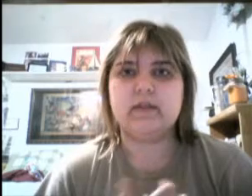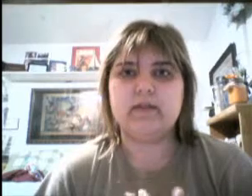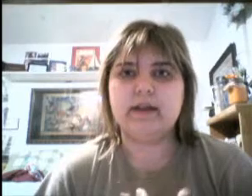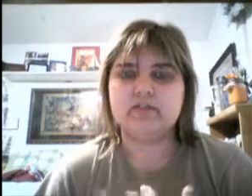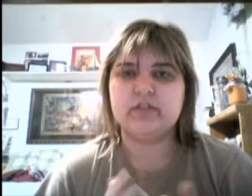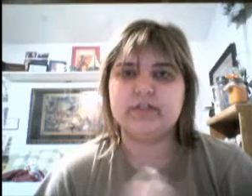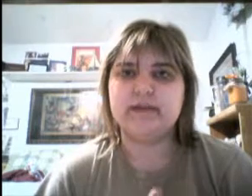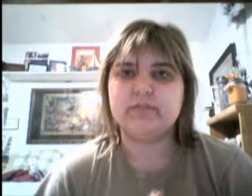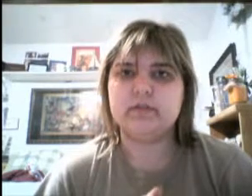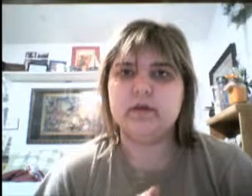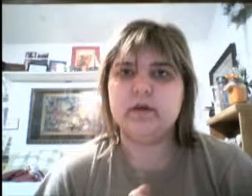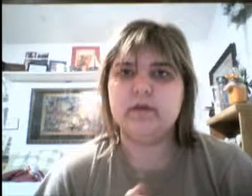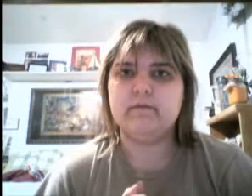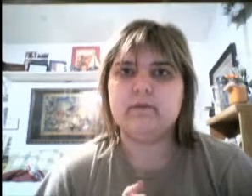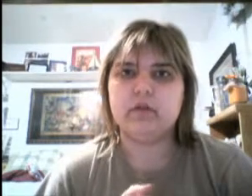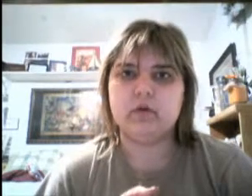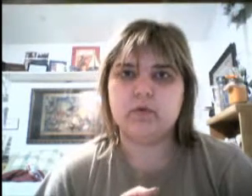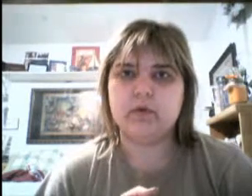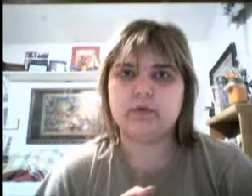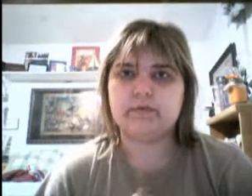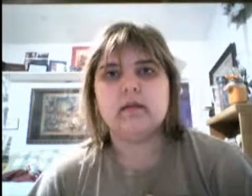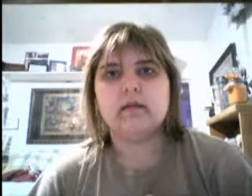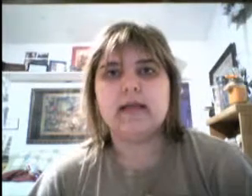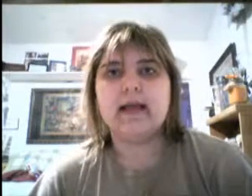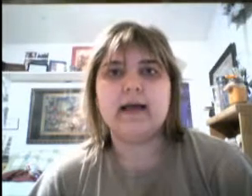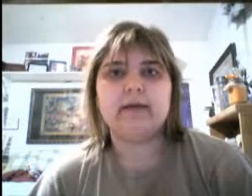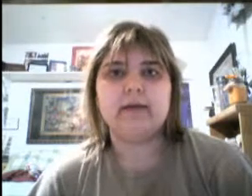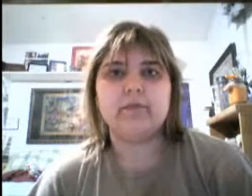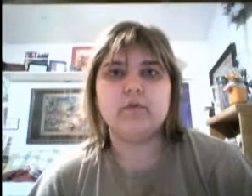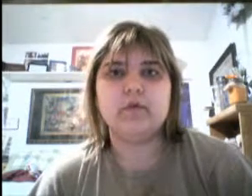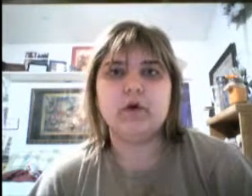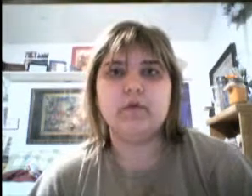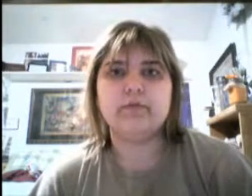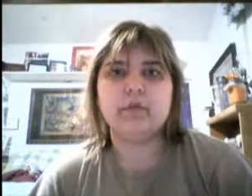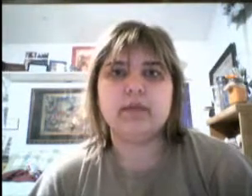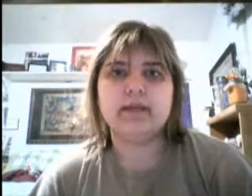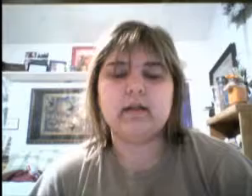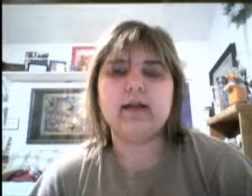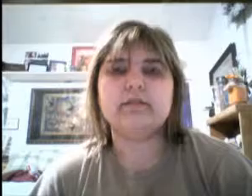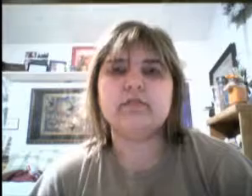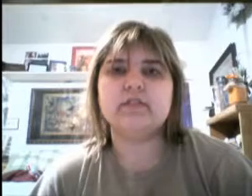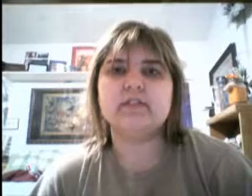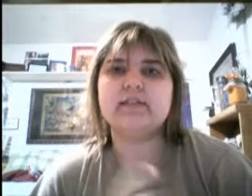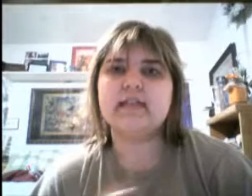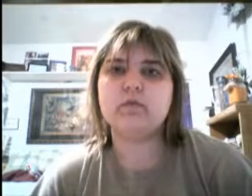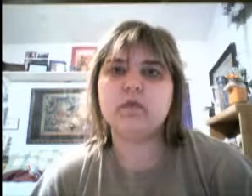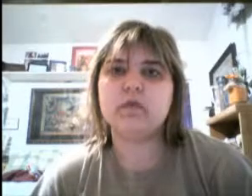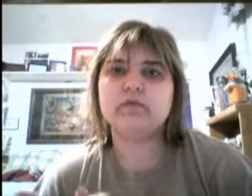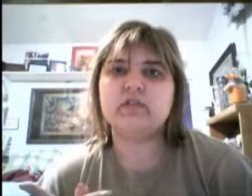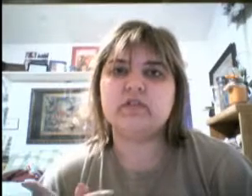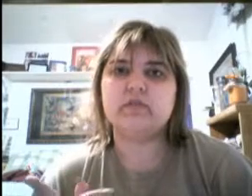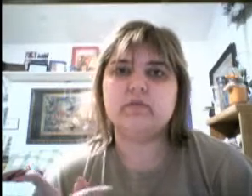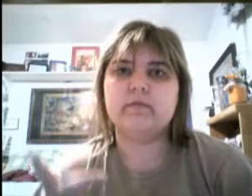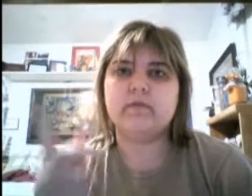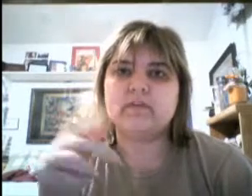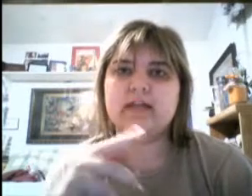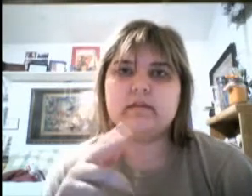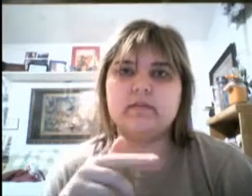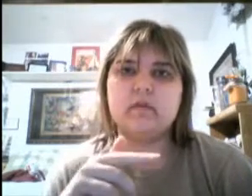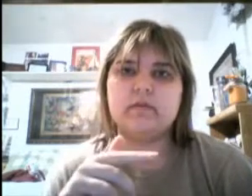a live-action adaption of The Jungle Book. They had another movie called Through the Looking Glass, which is a sequel to the first Alice in